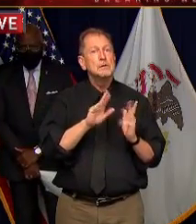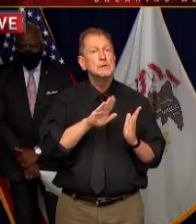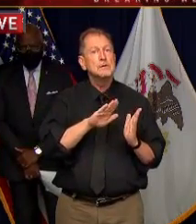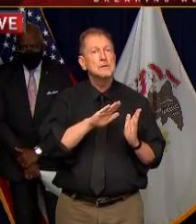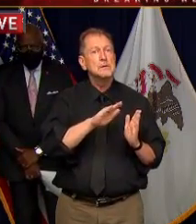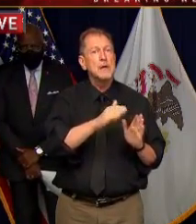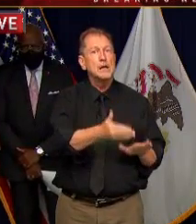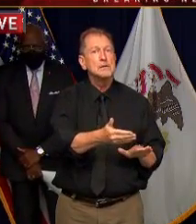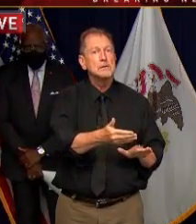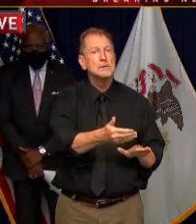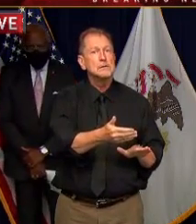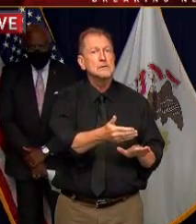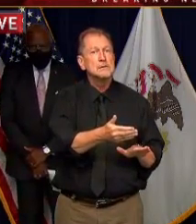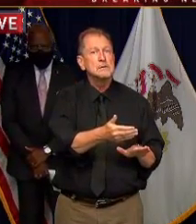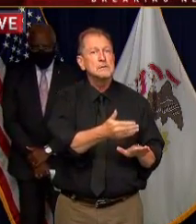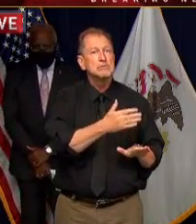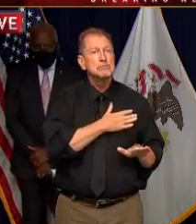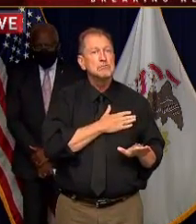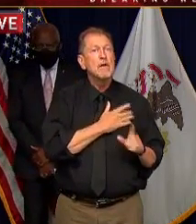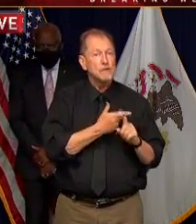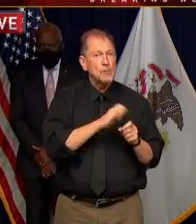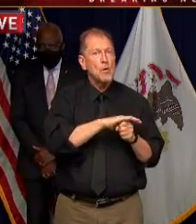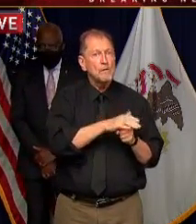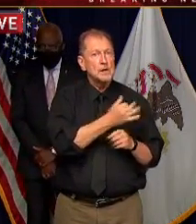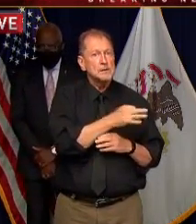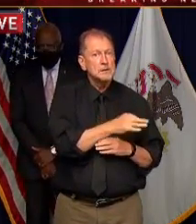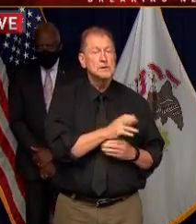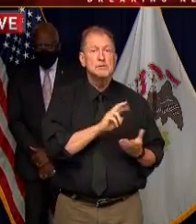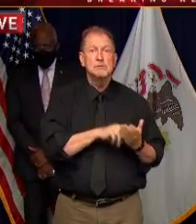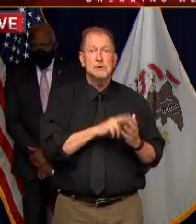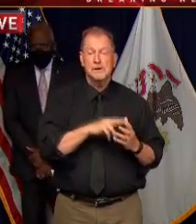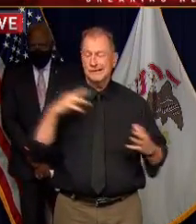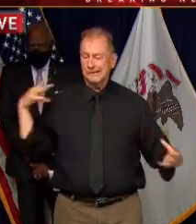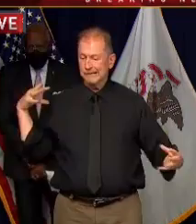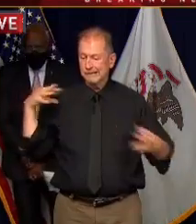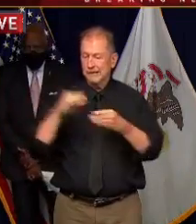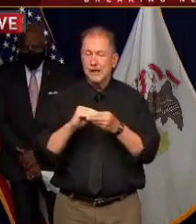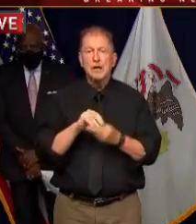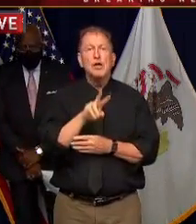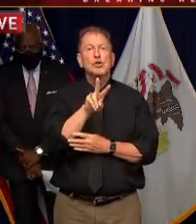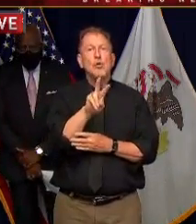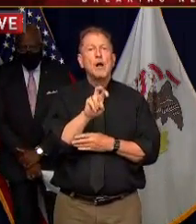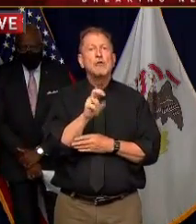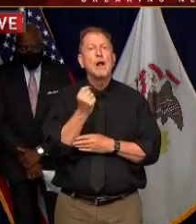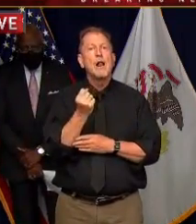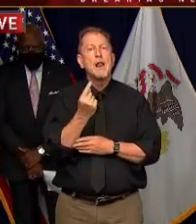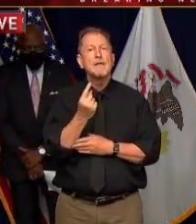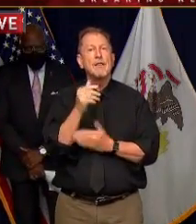-19 this brings the total number of individuals in Illinois to 211